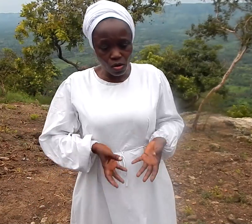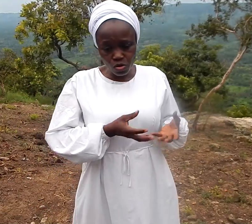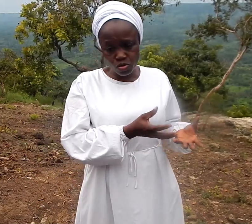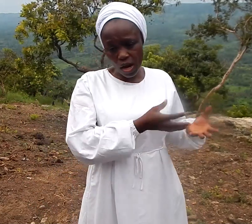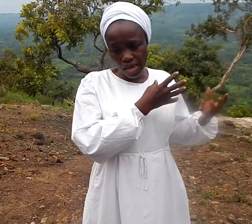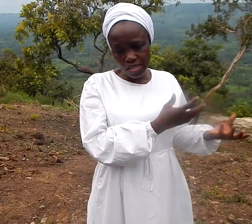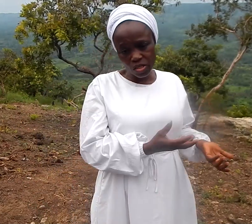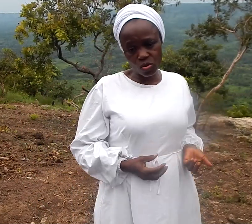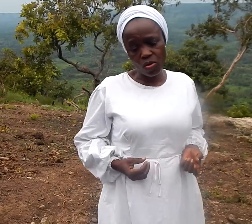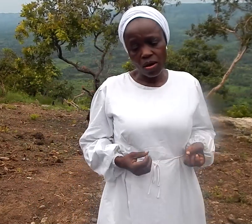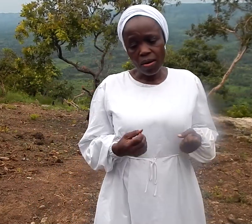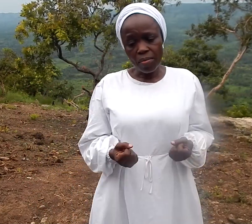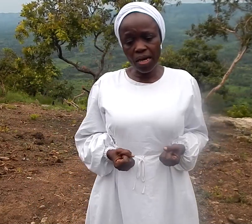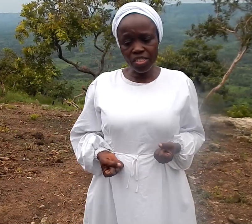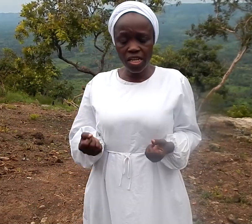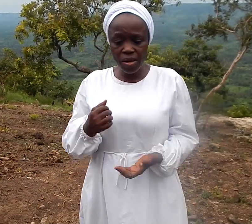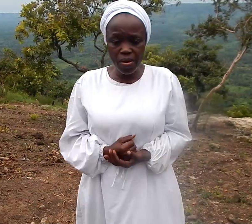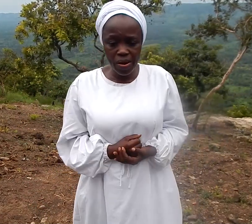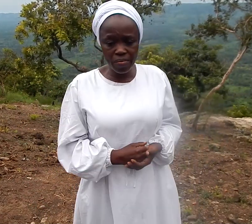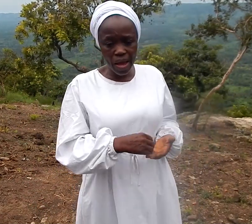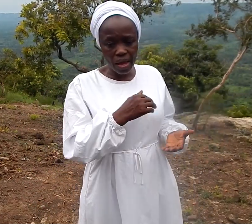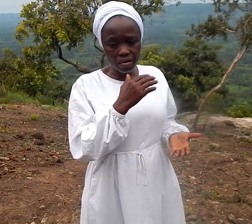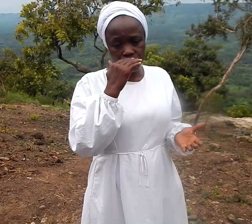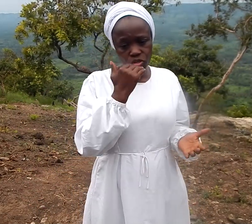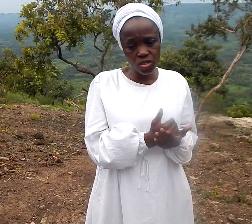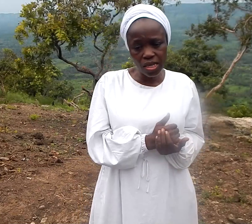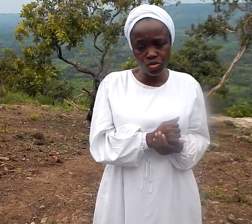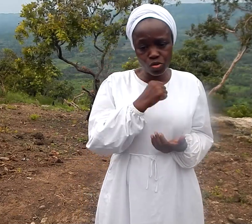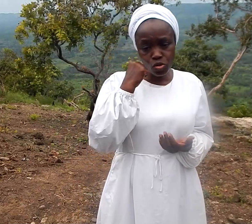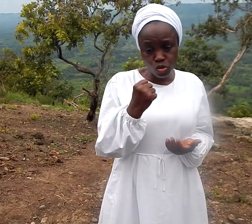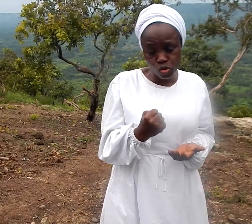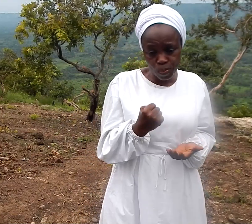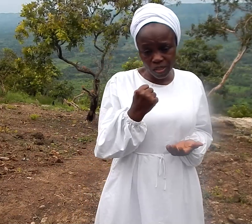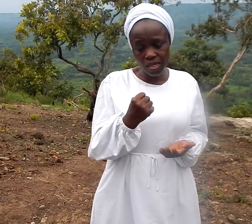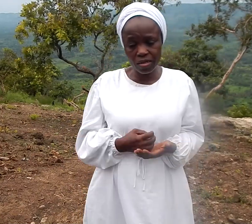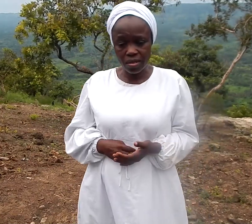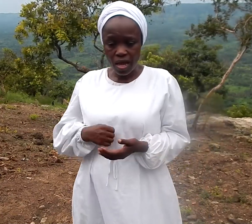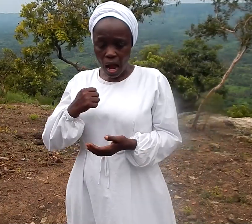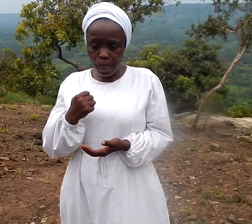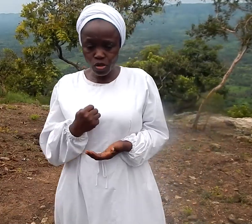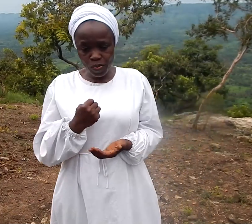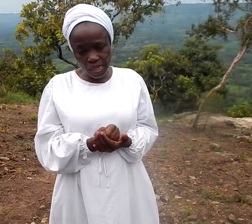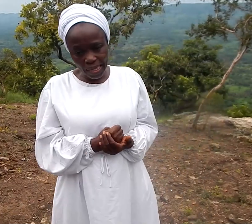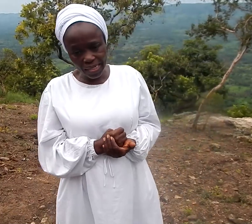the website. I have to our Youtube channel, the Hospital Daniel.